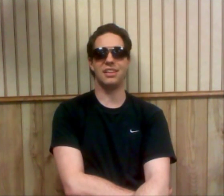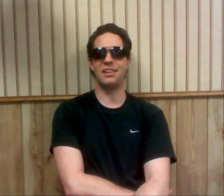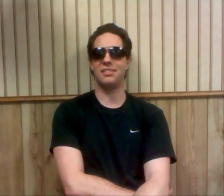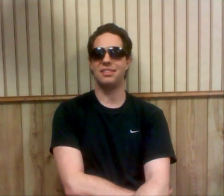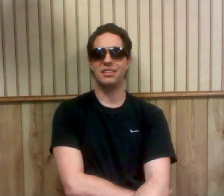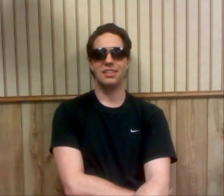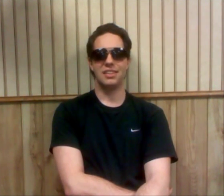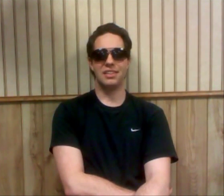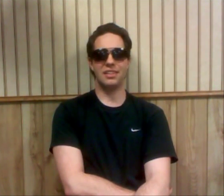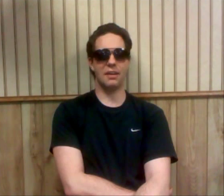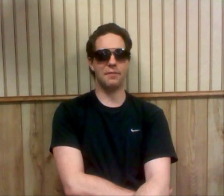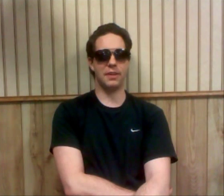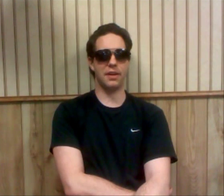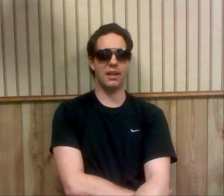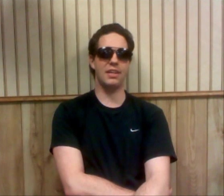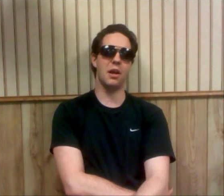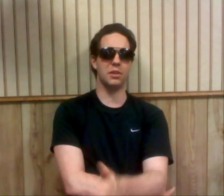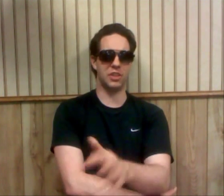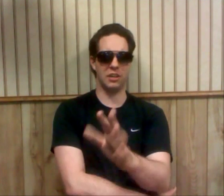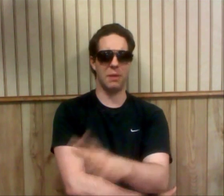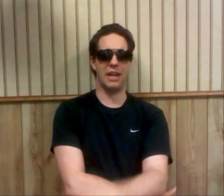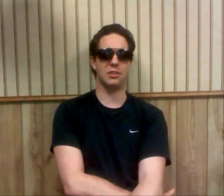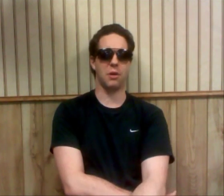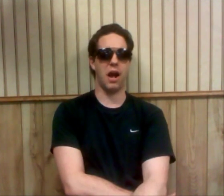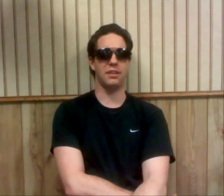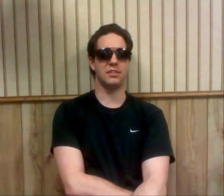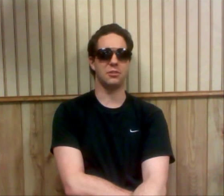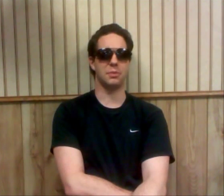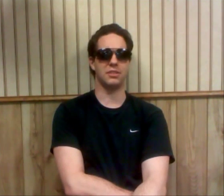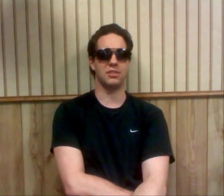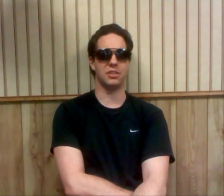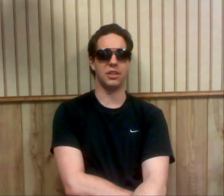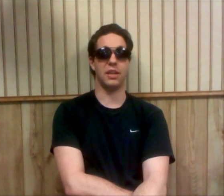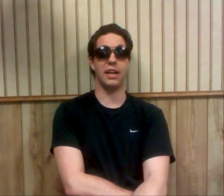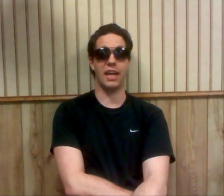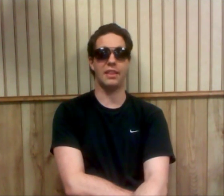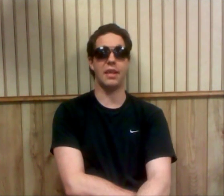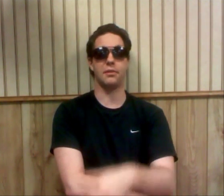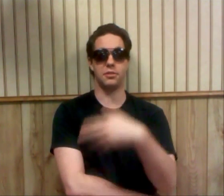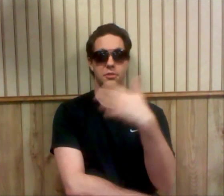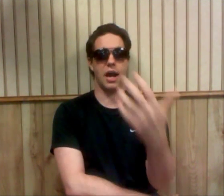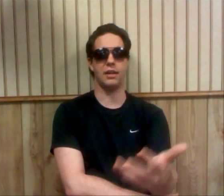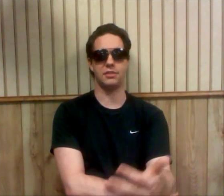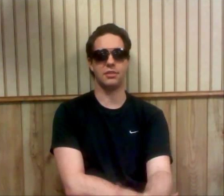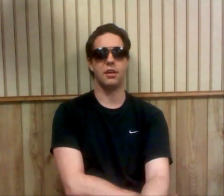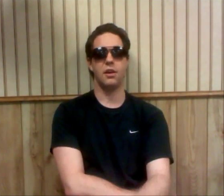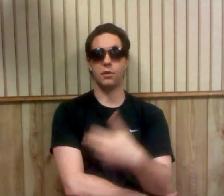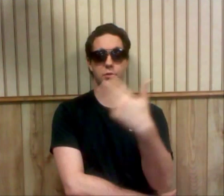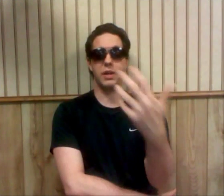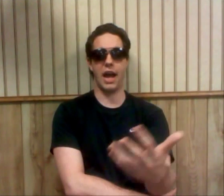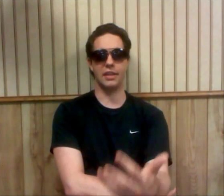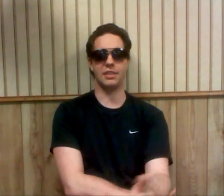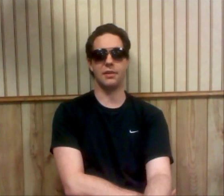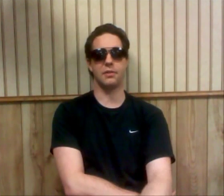can kind of figure it out. You know the Shield matches were obvious just because it's the Shield, and again, there are two guys, or three guys that are,